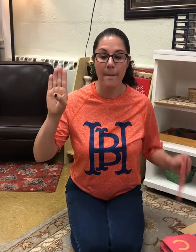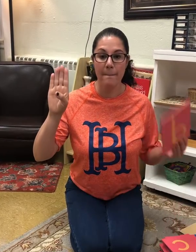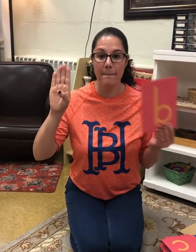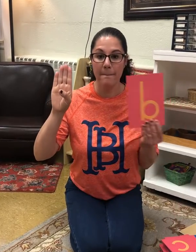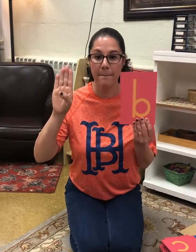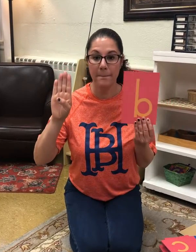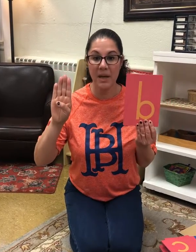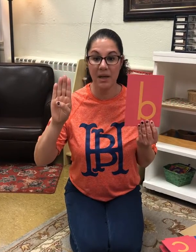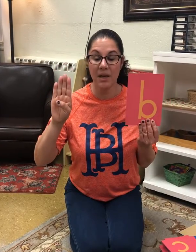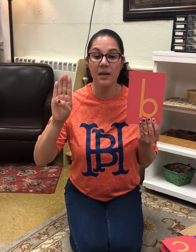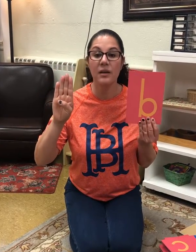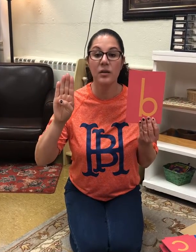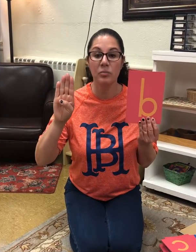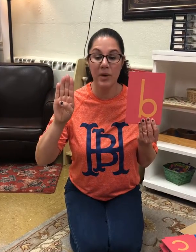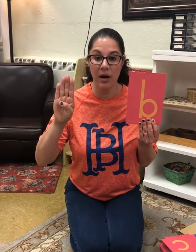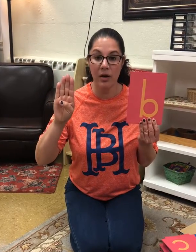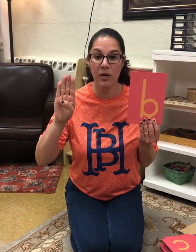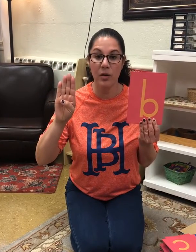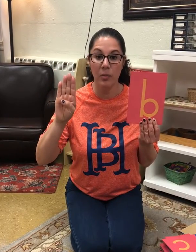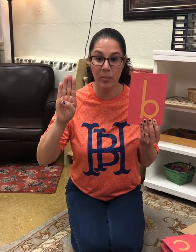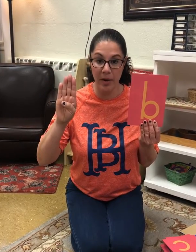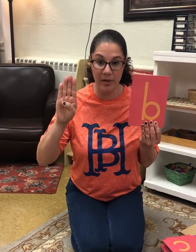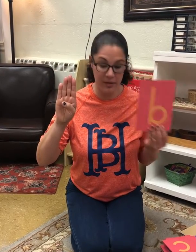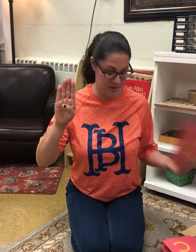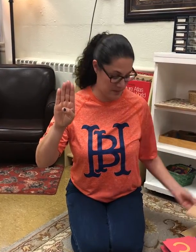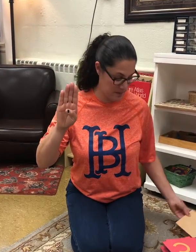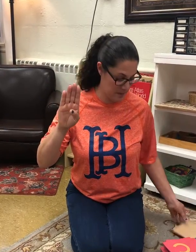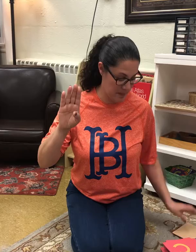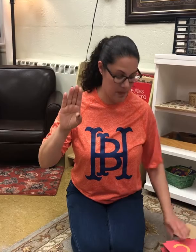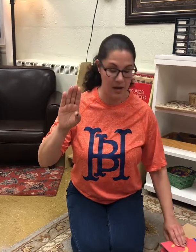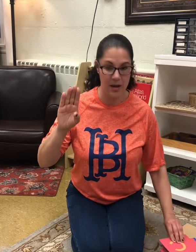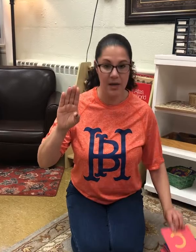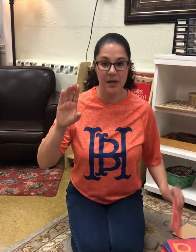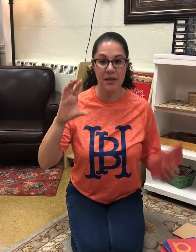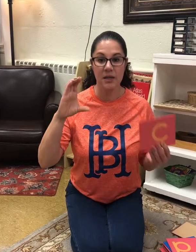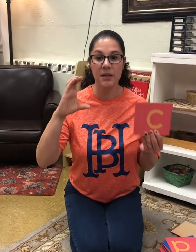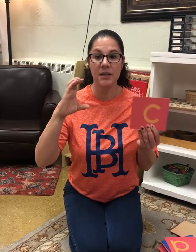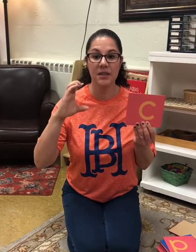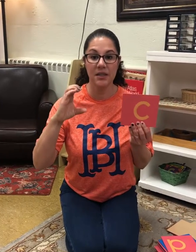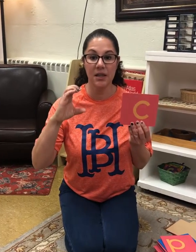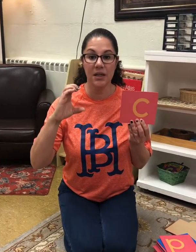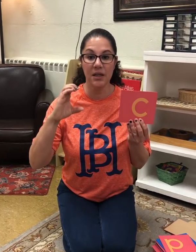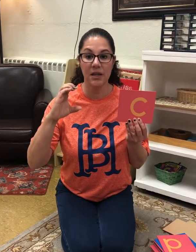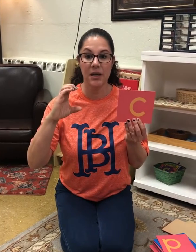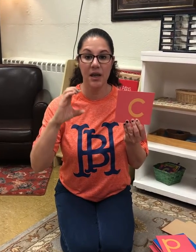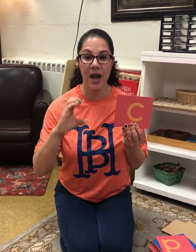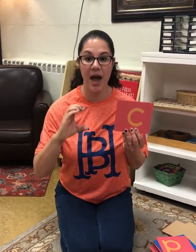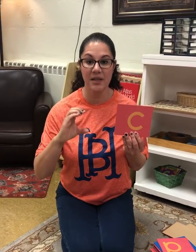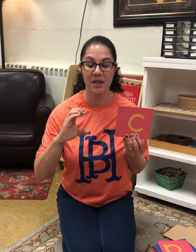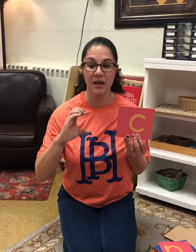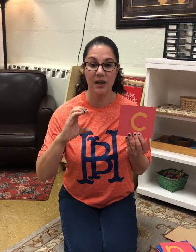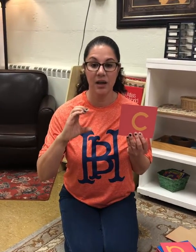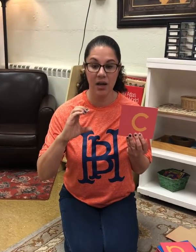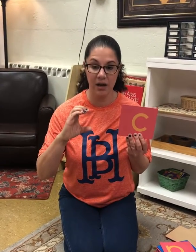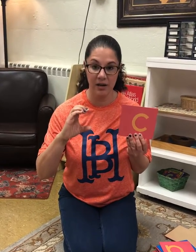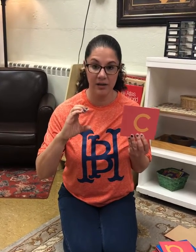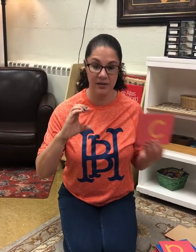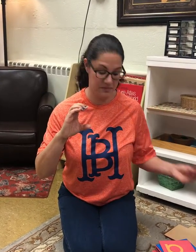B bear, buh. C cat, kuh.